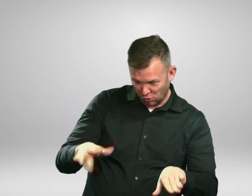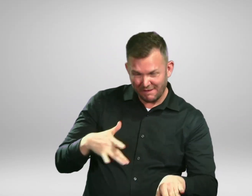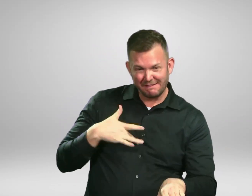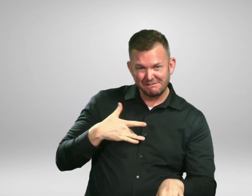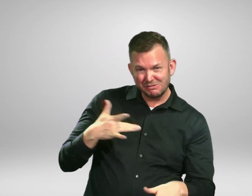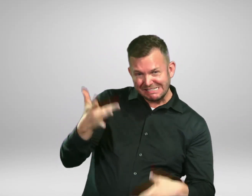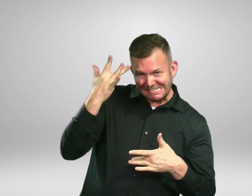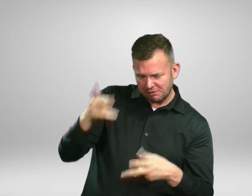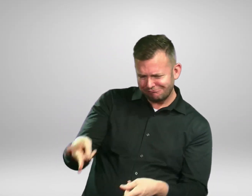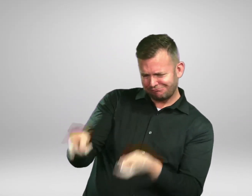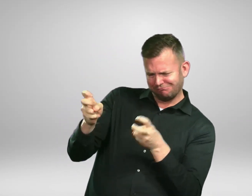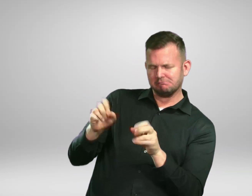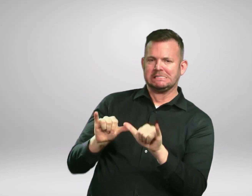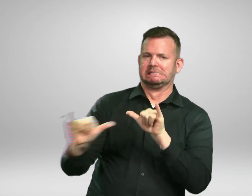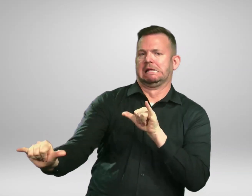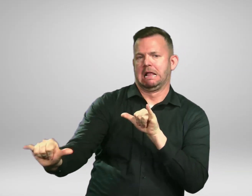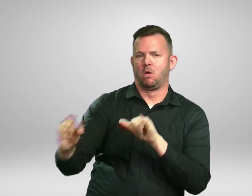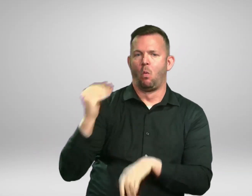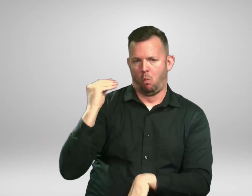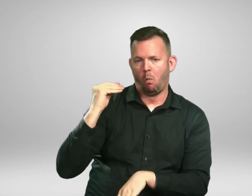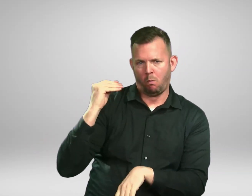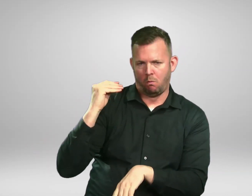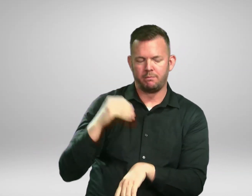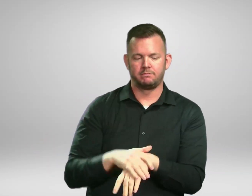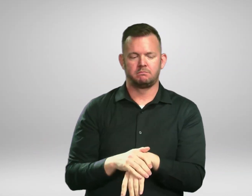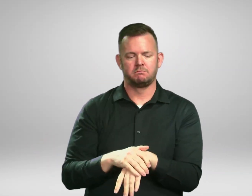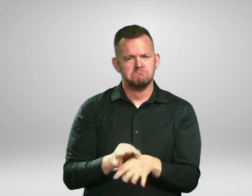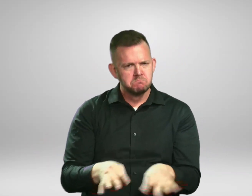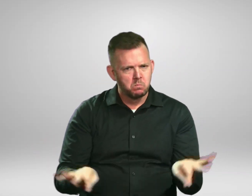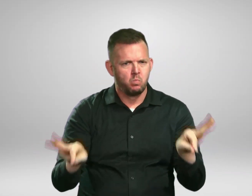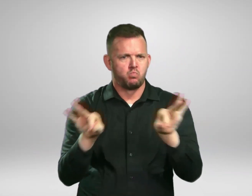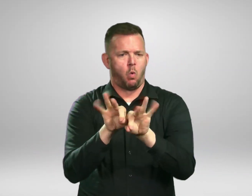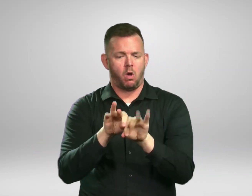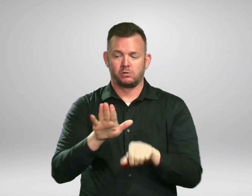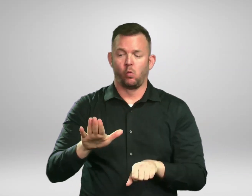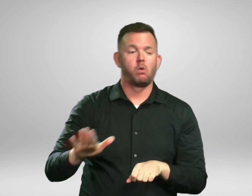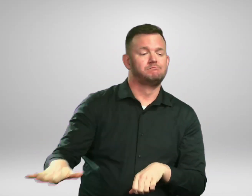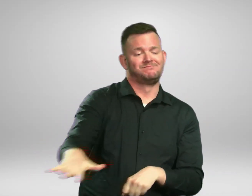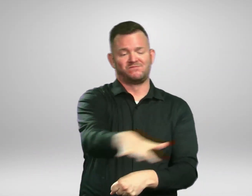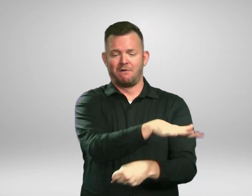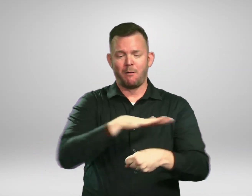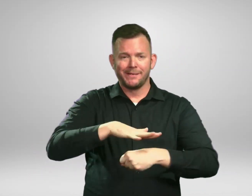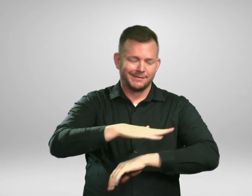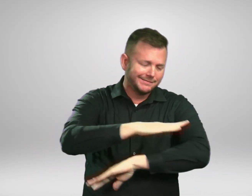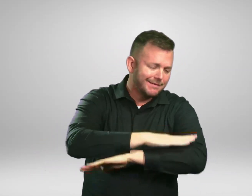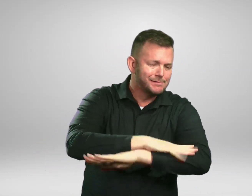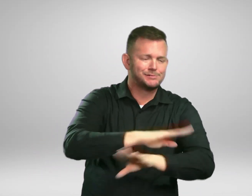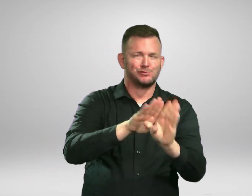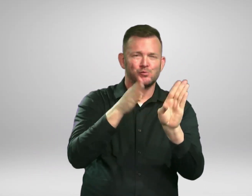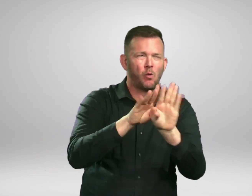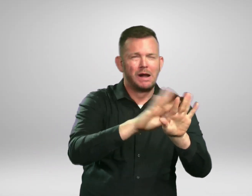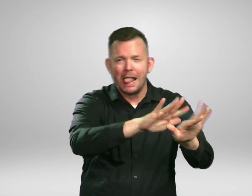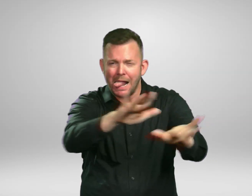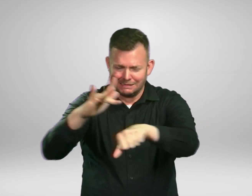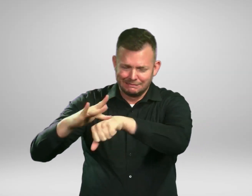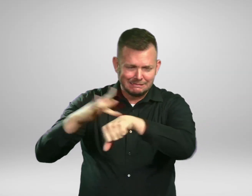at home when they are sick. Clean and disinfect frequently touched objects and surfaces.